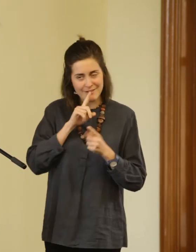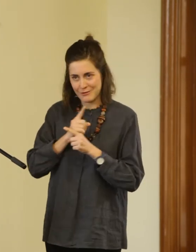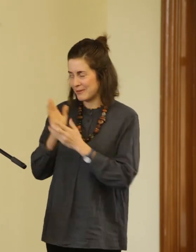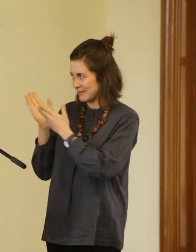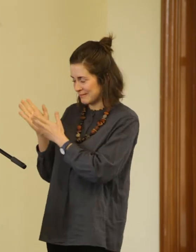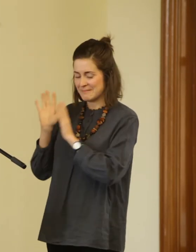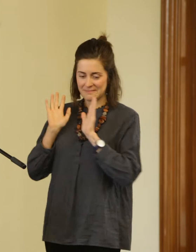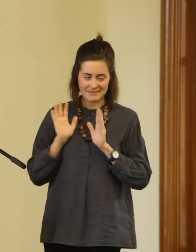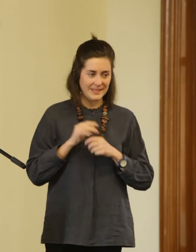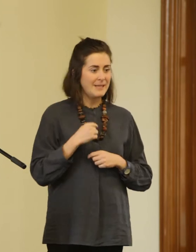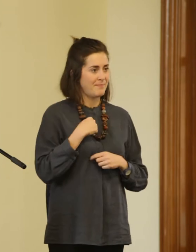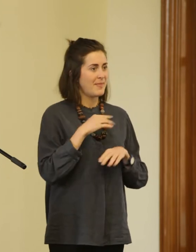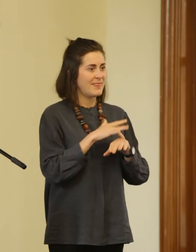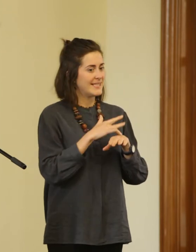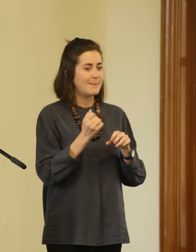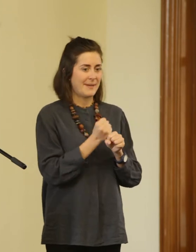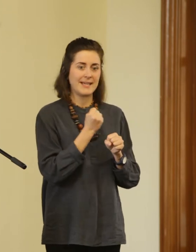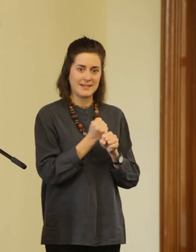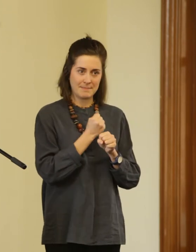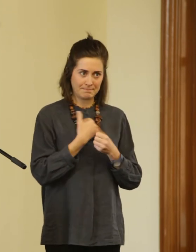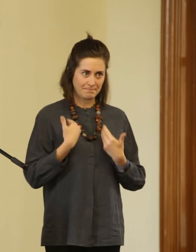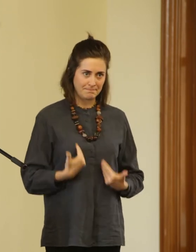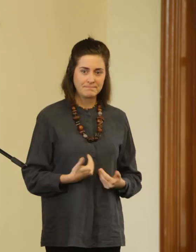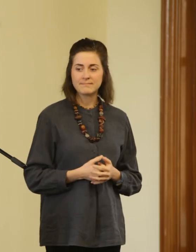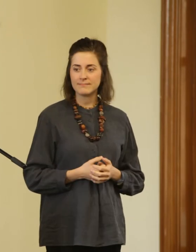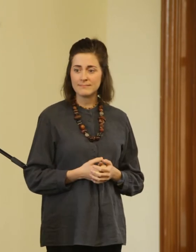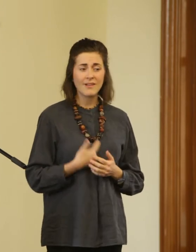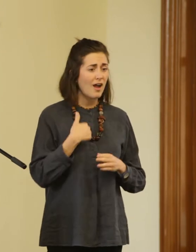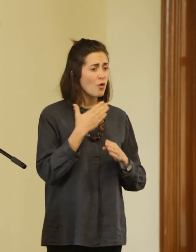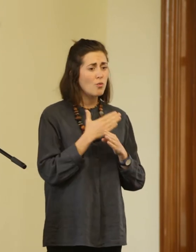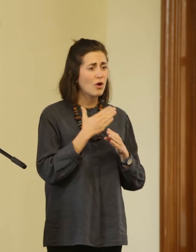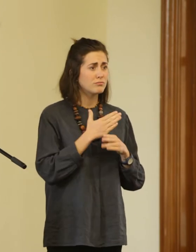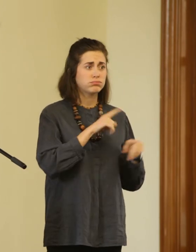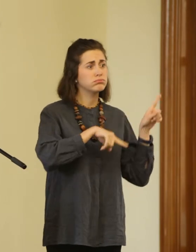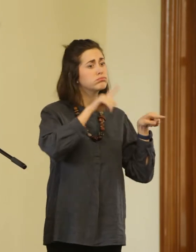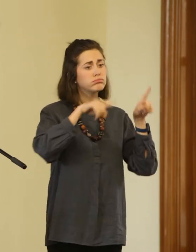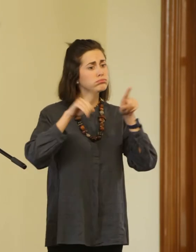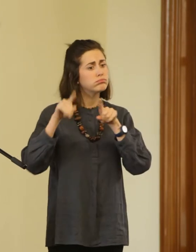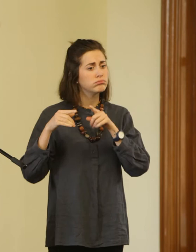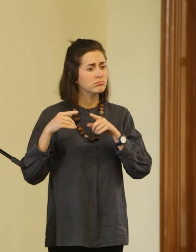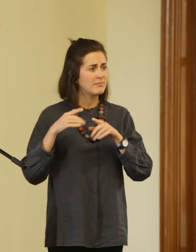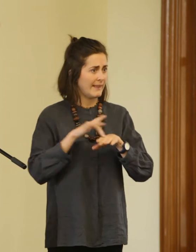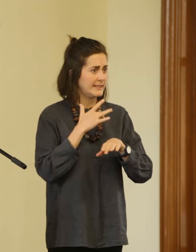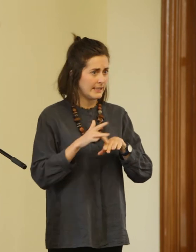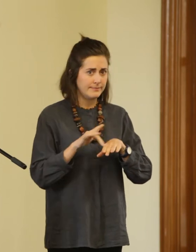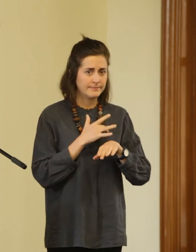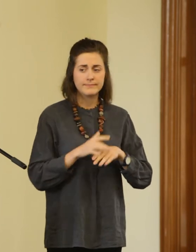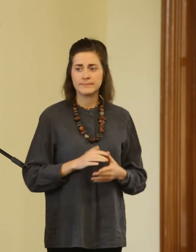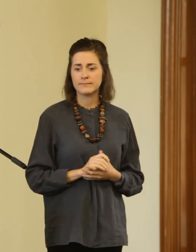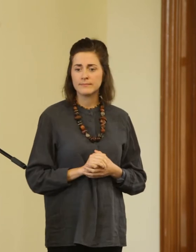So I am a theatre maker who works right across the field of practice, I make work